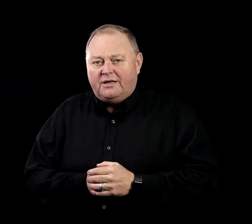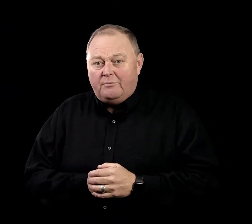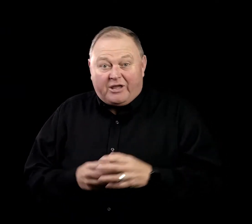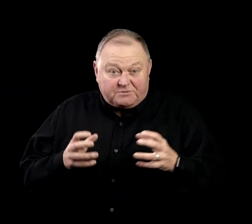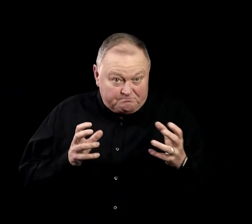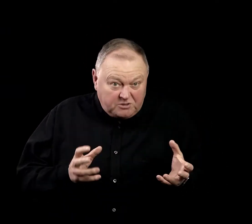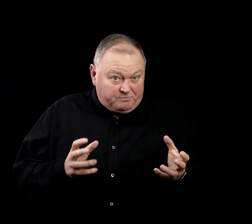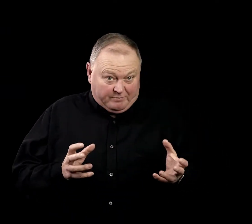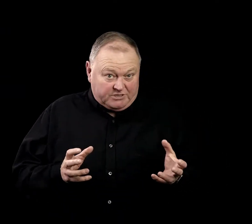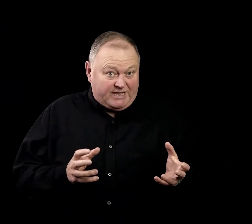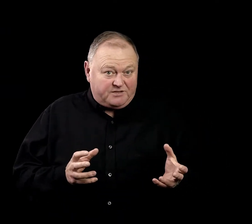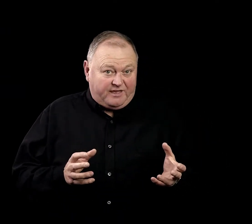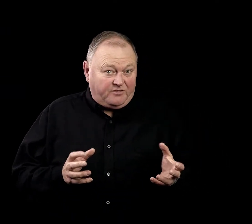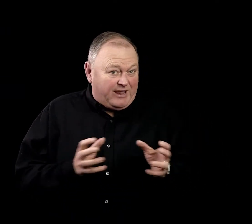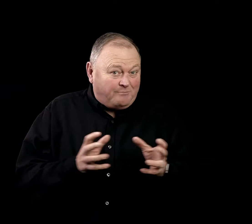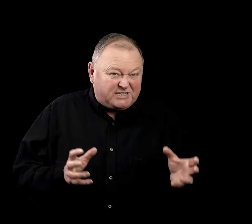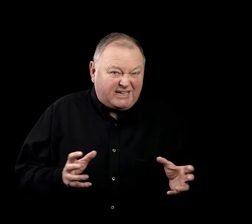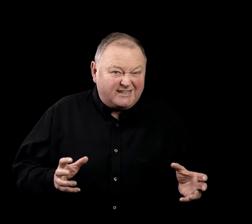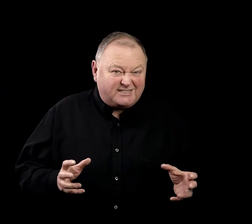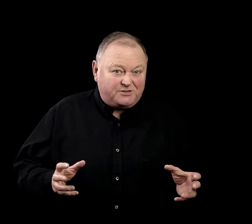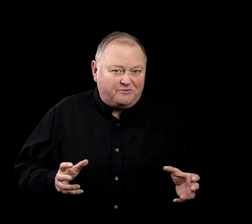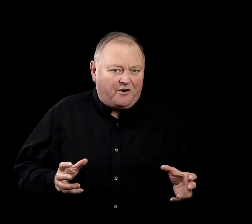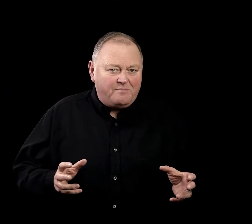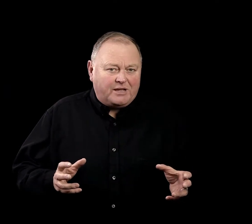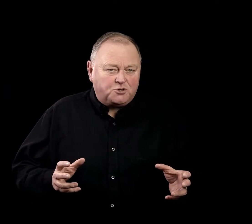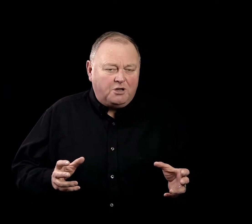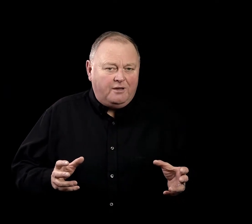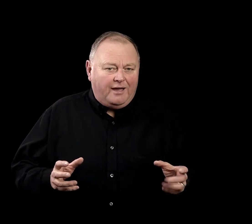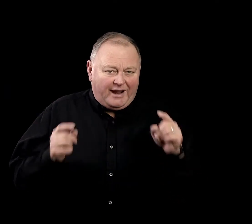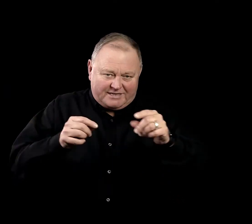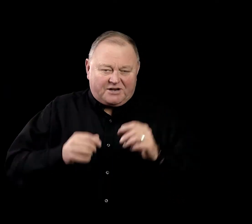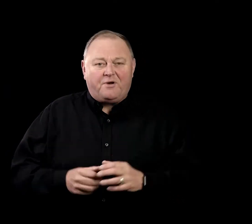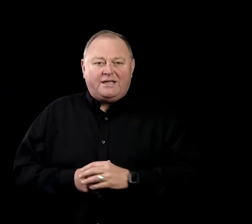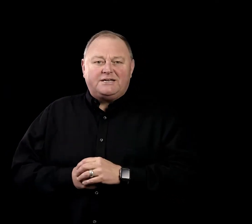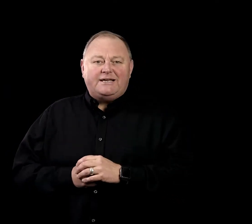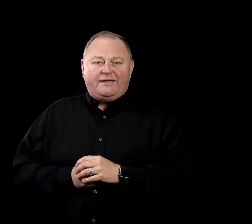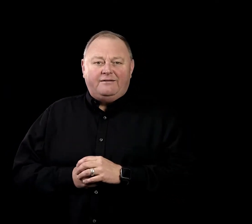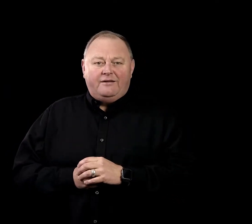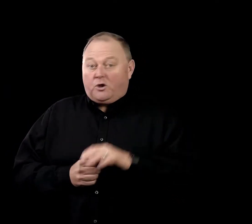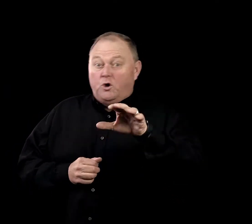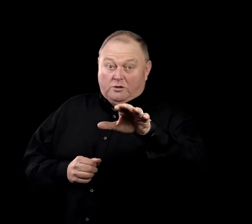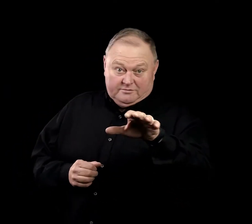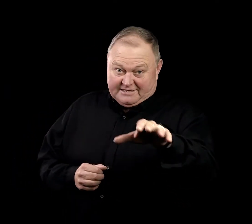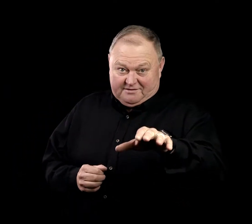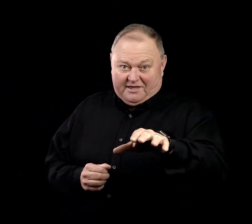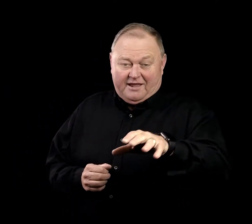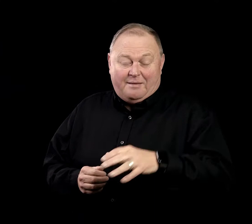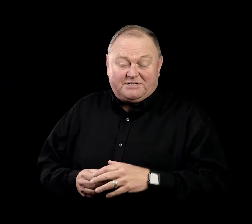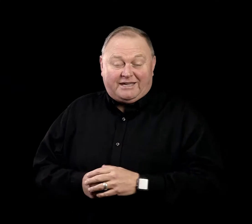because most people tend to think that an MC doesn't do very much, and I disagree entirely. Google doesn't think an MC